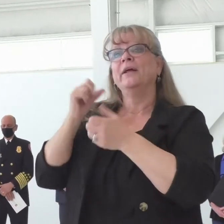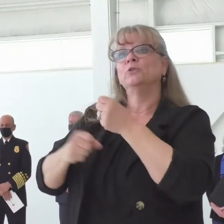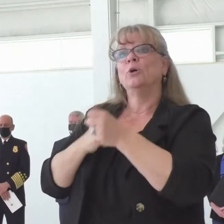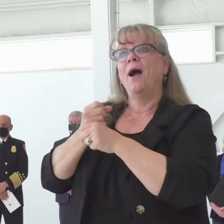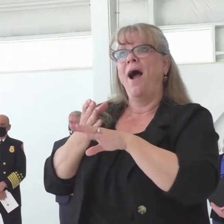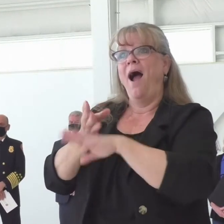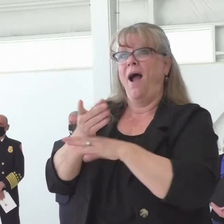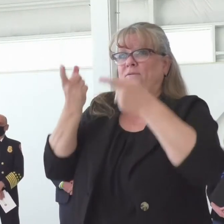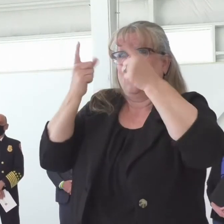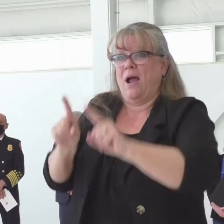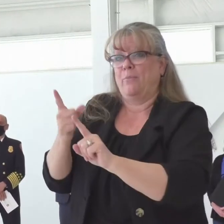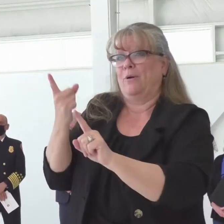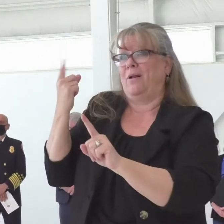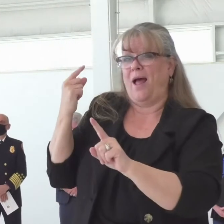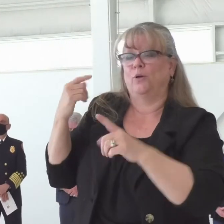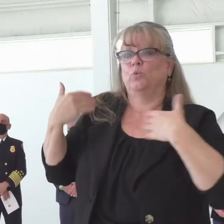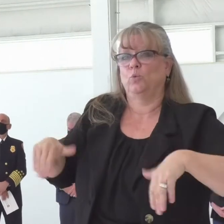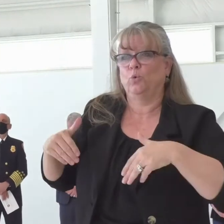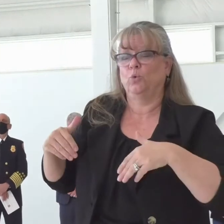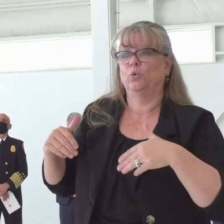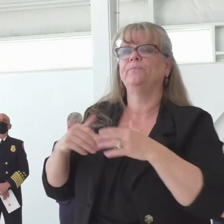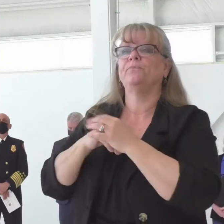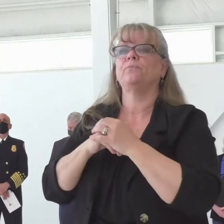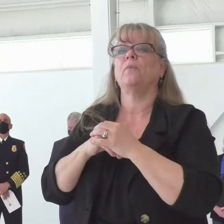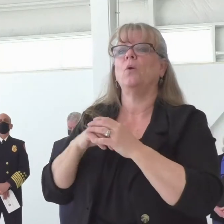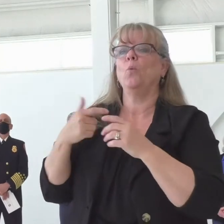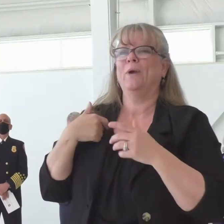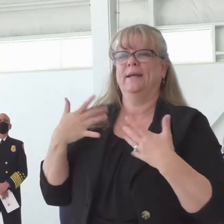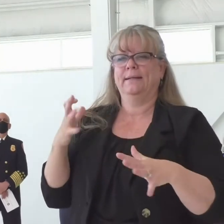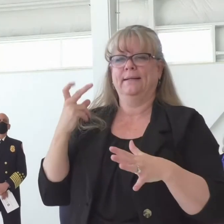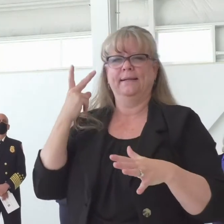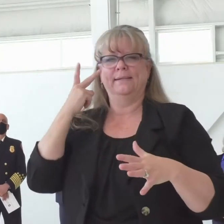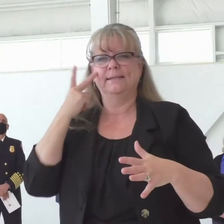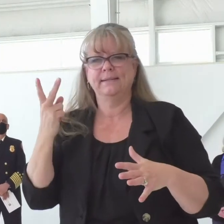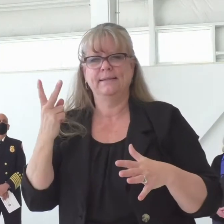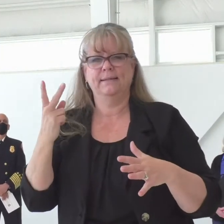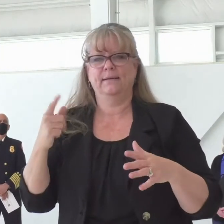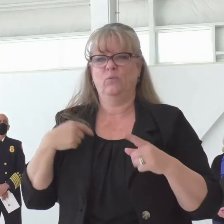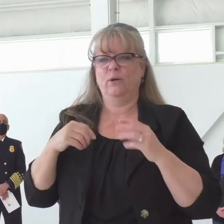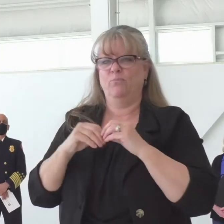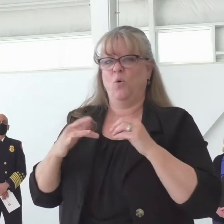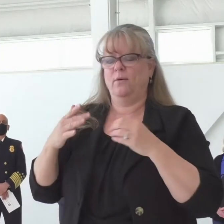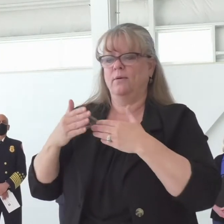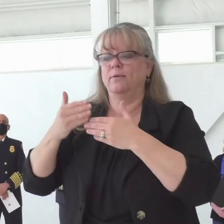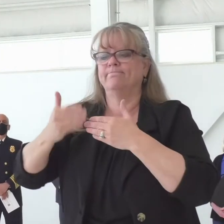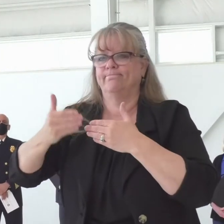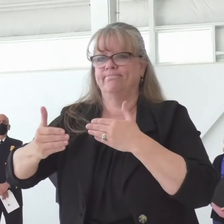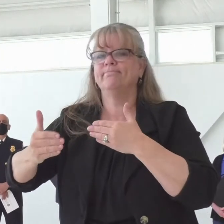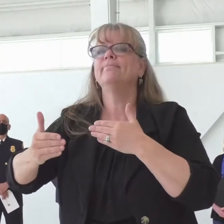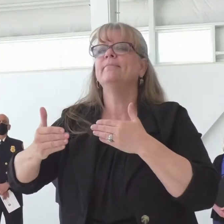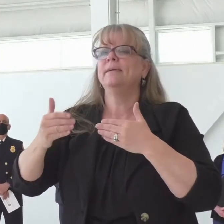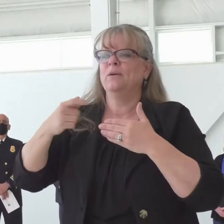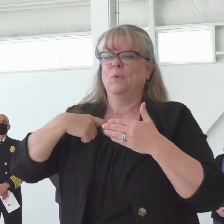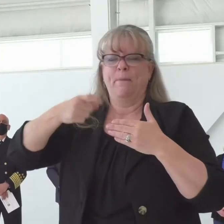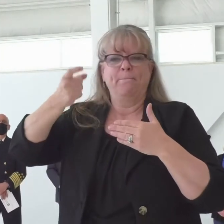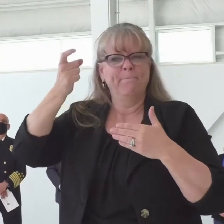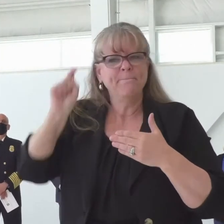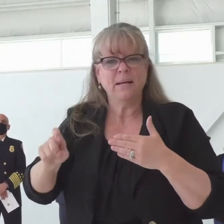wildfire occurrence and impacts, it is critical to increase the state's capacity to respond to these incidents.